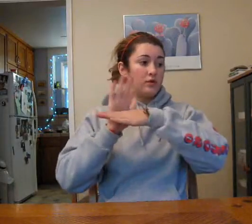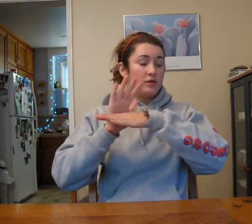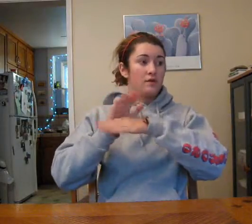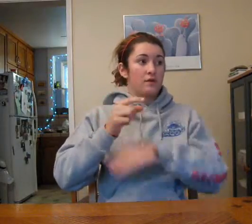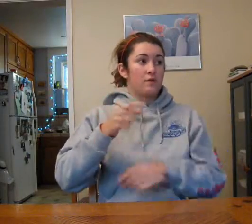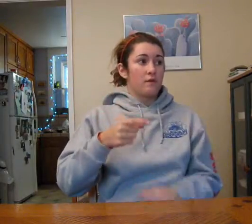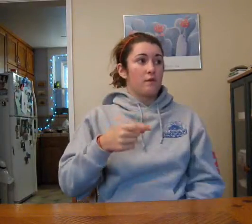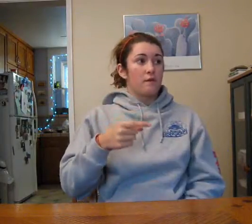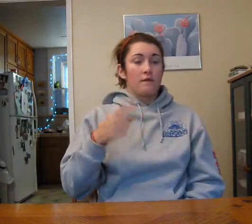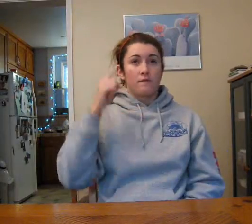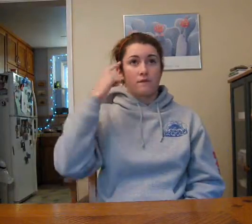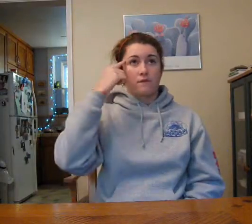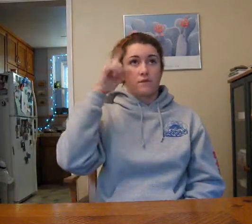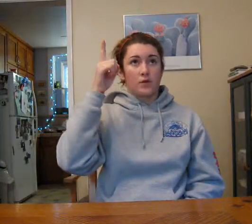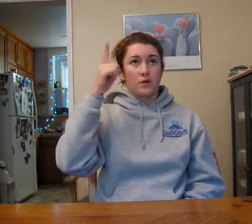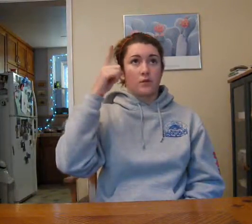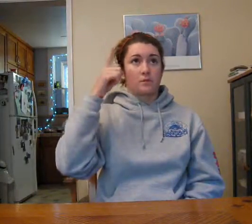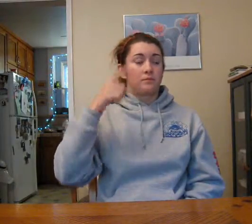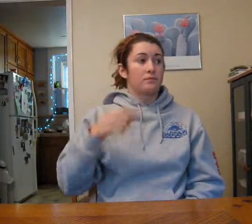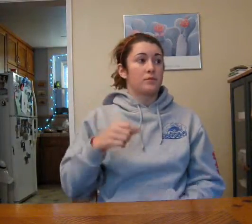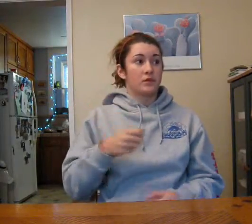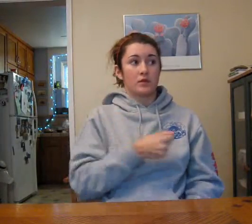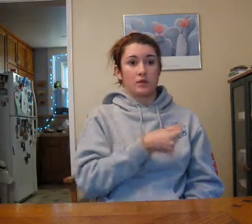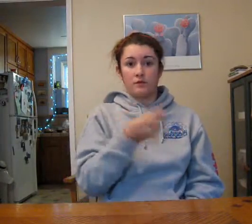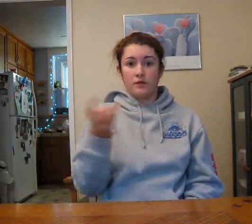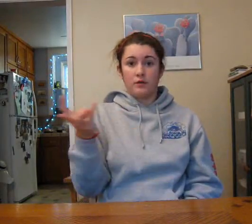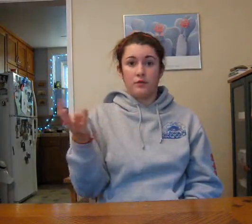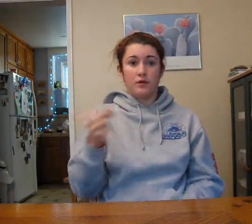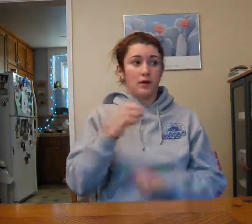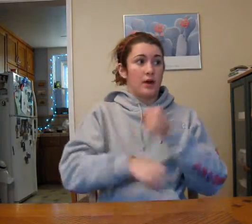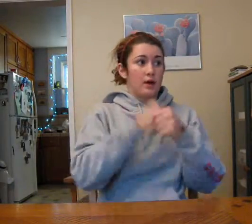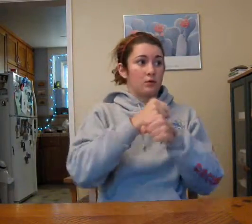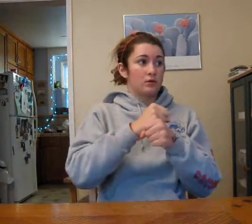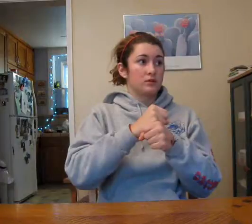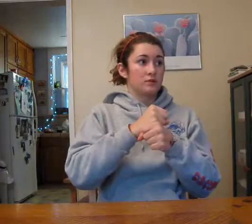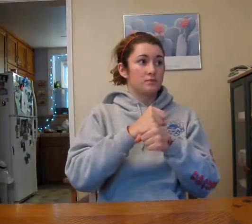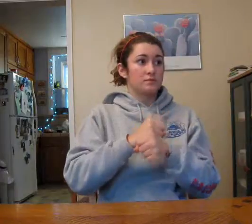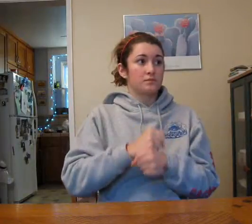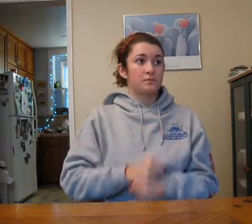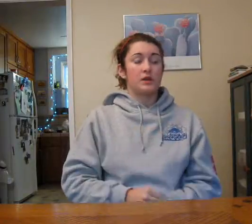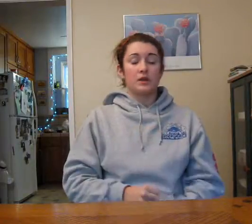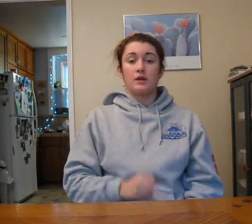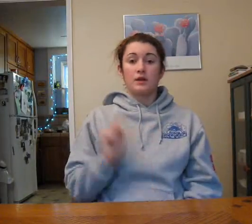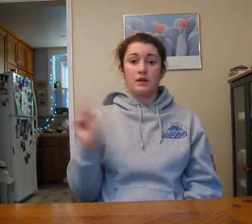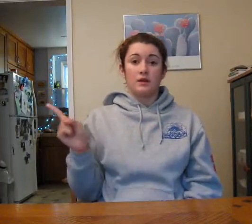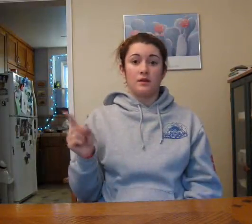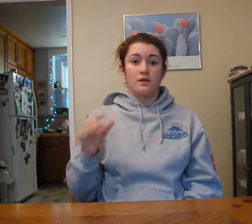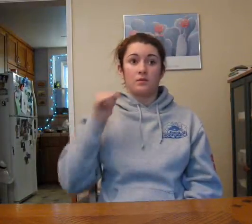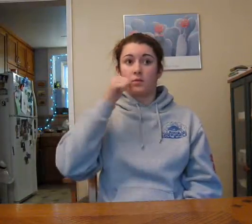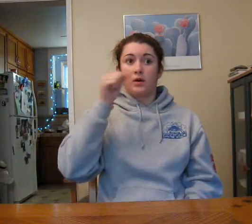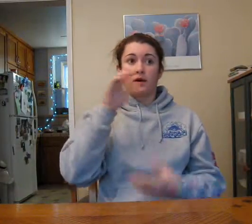for a few hours? His wife